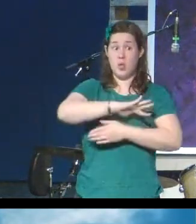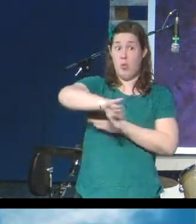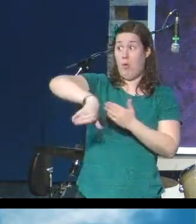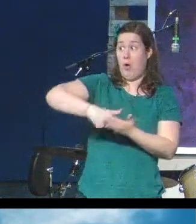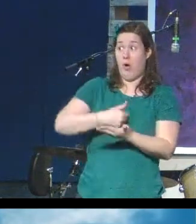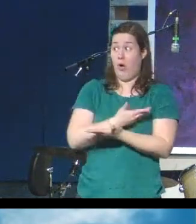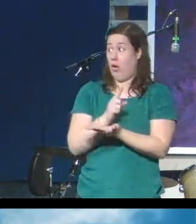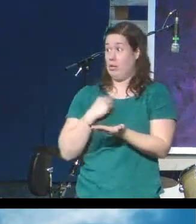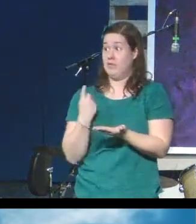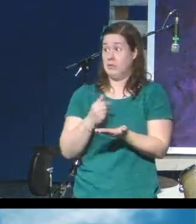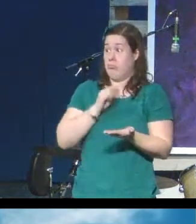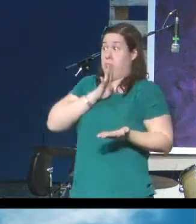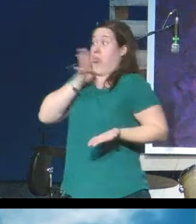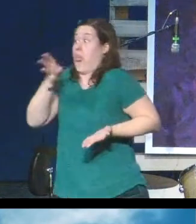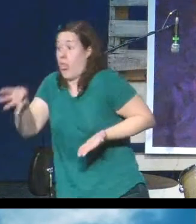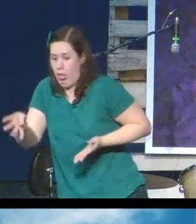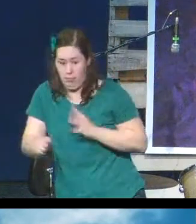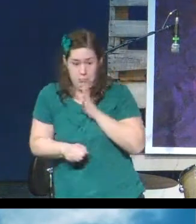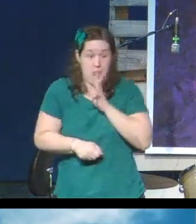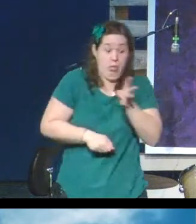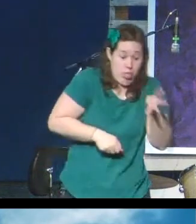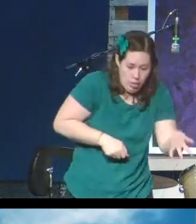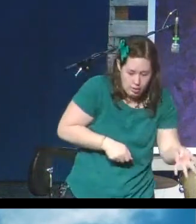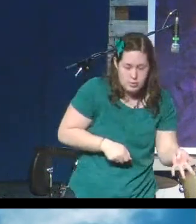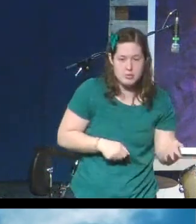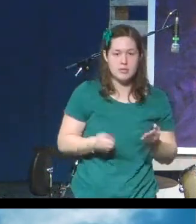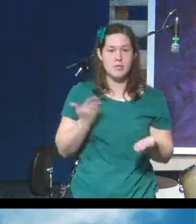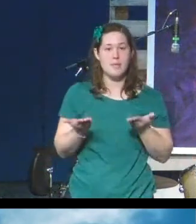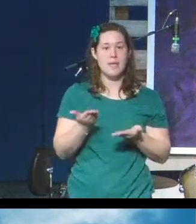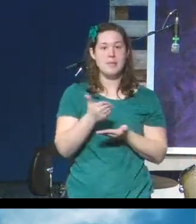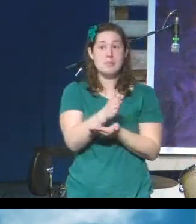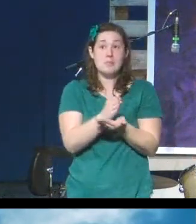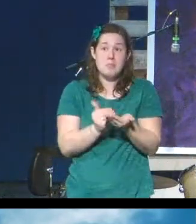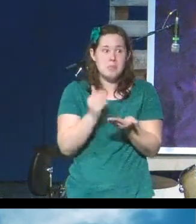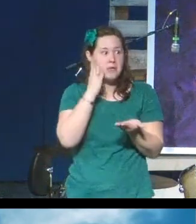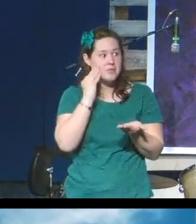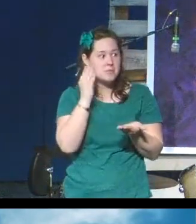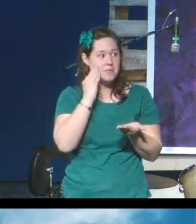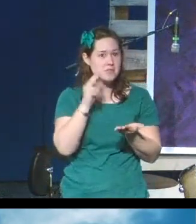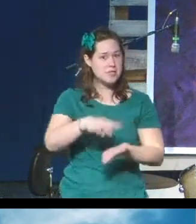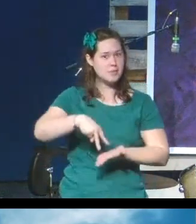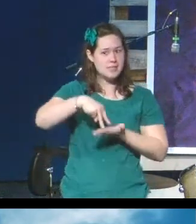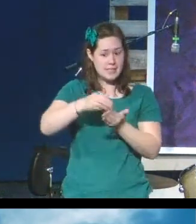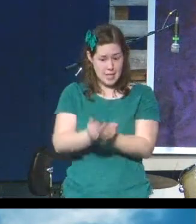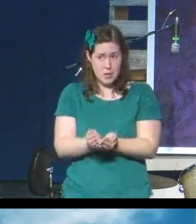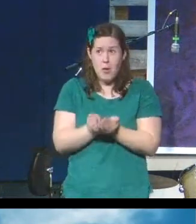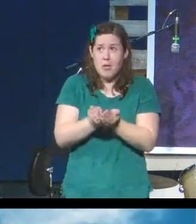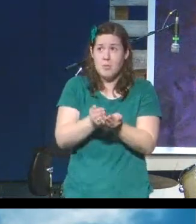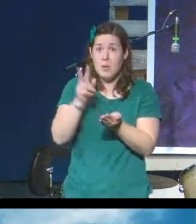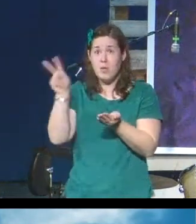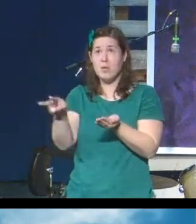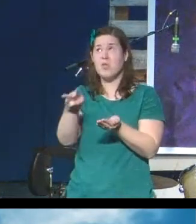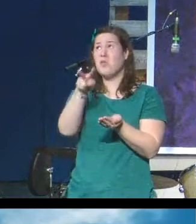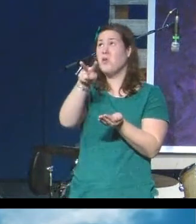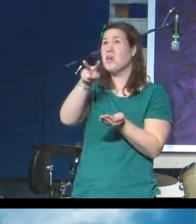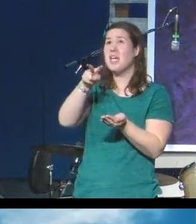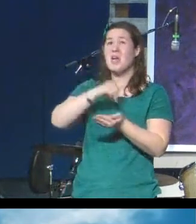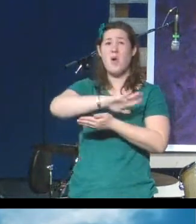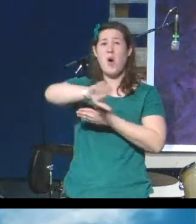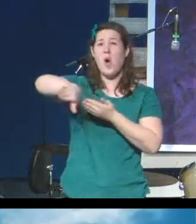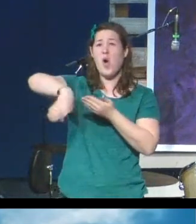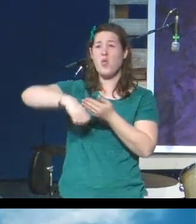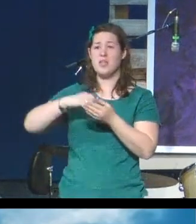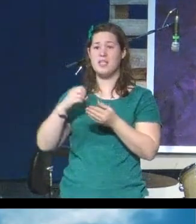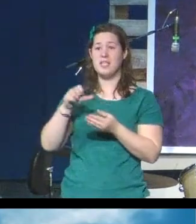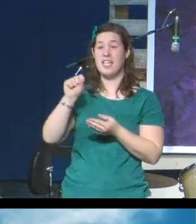And maybe that was part of the experience. Because as I was standing on this boat, as I was looking at this incredible amount of steam and